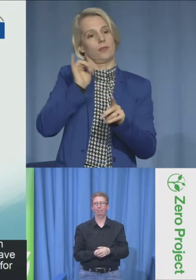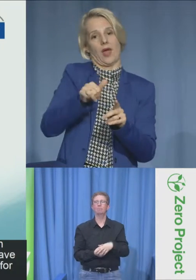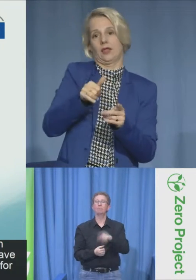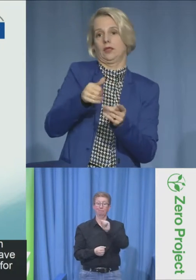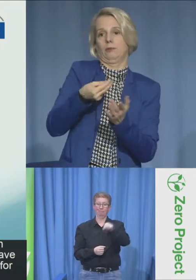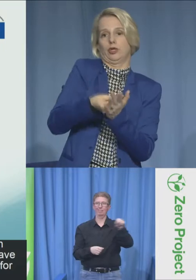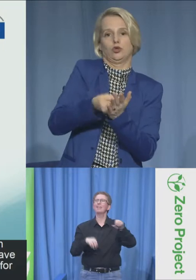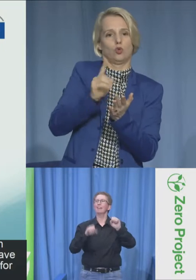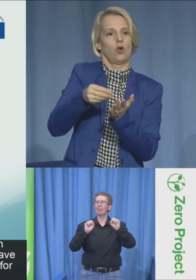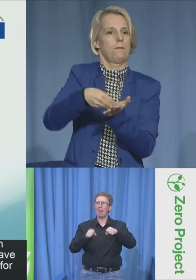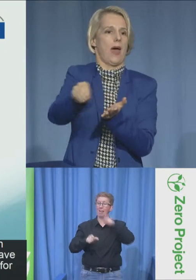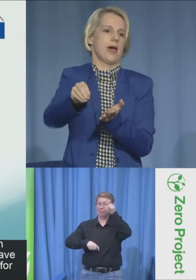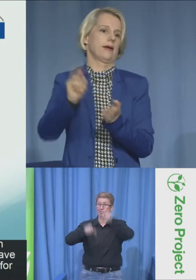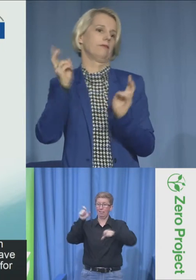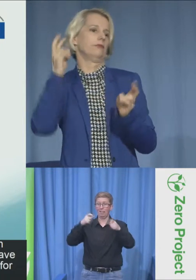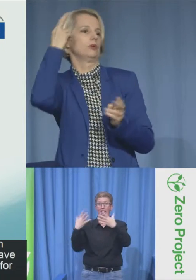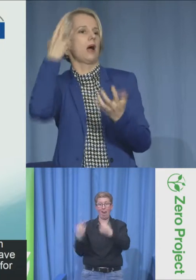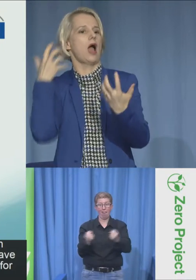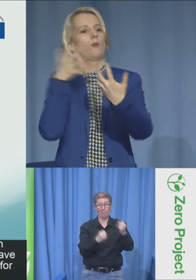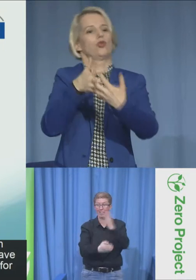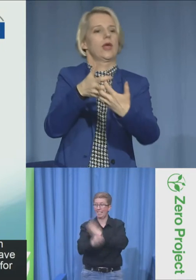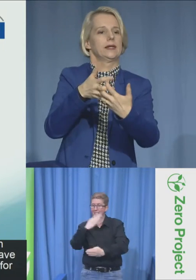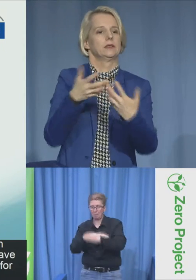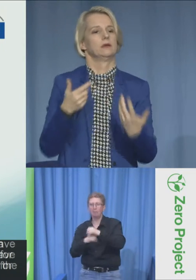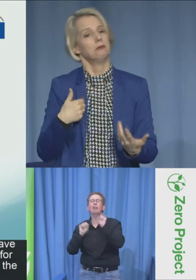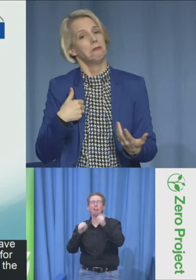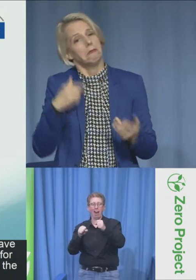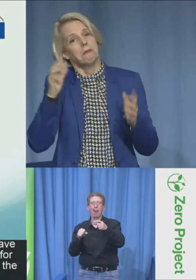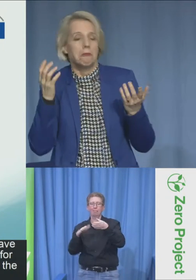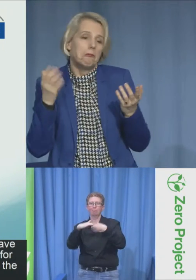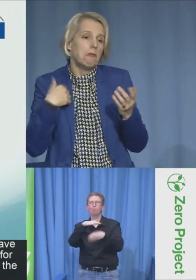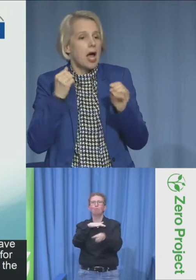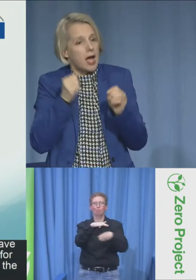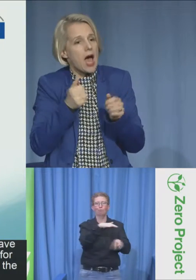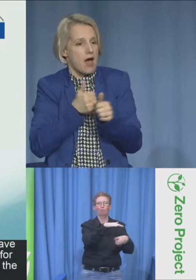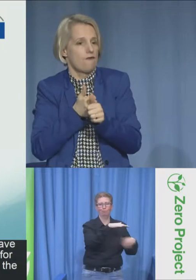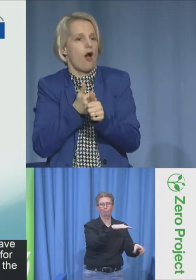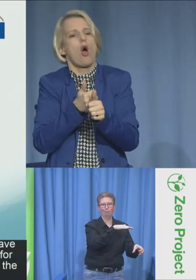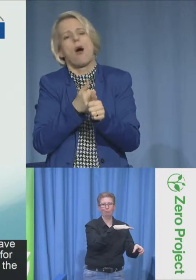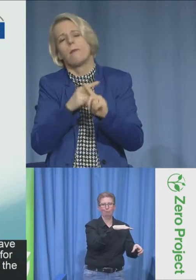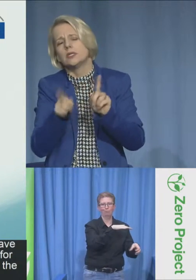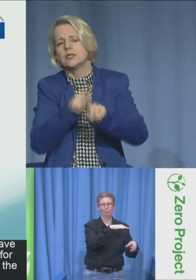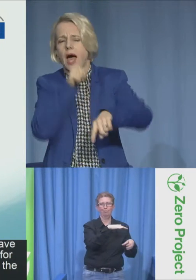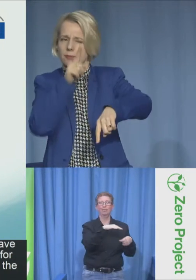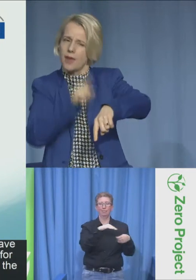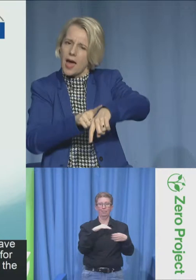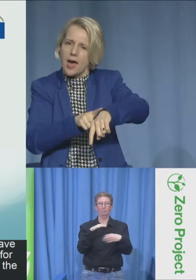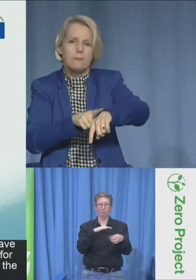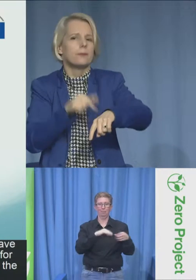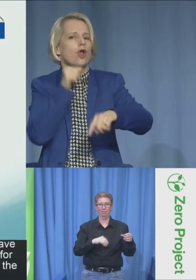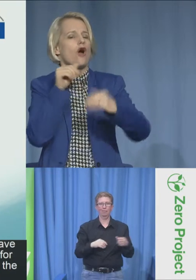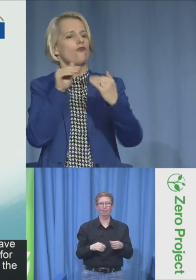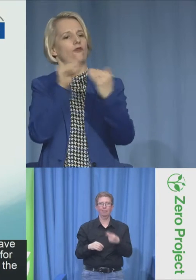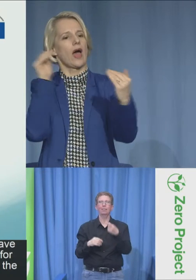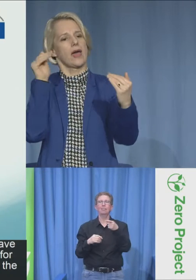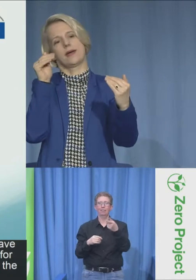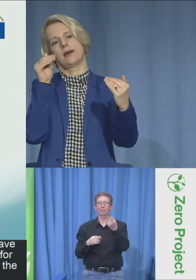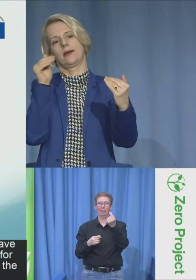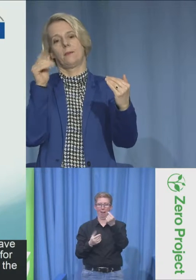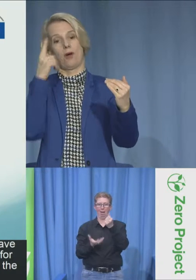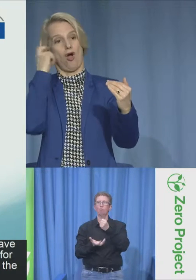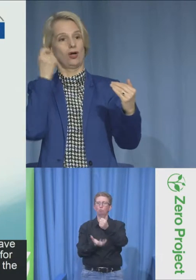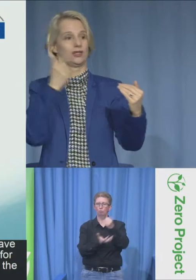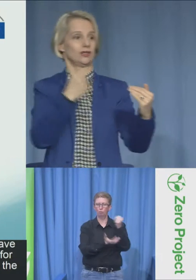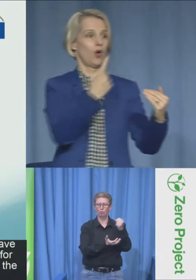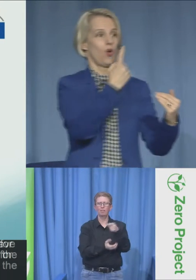that from that budget, they should be able to pay for a reasonable accommodation as well. And I can follow that logic. But at the